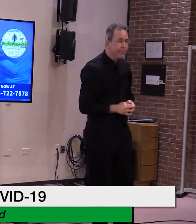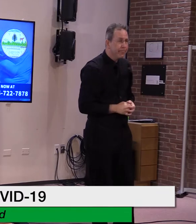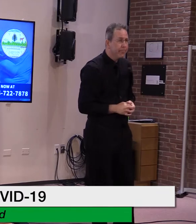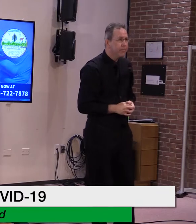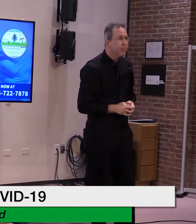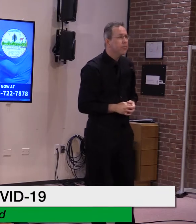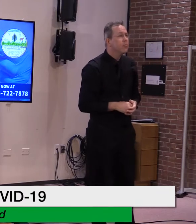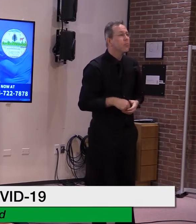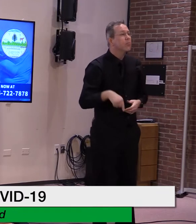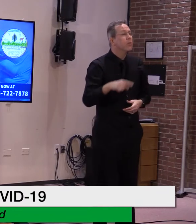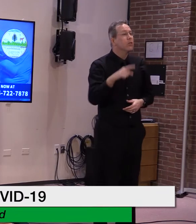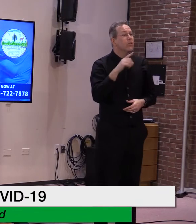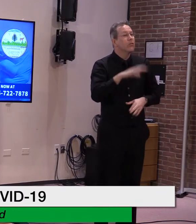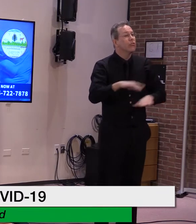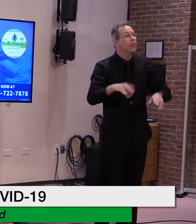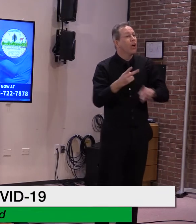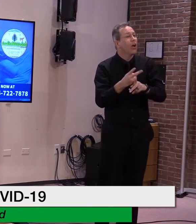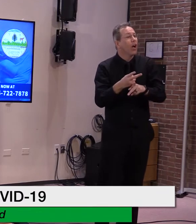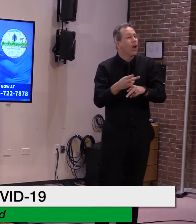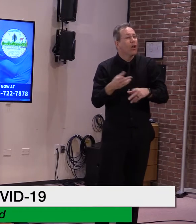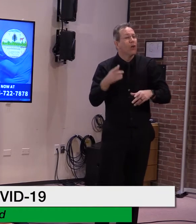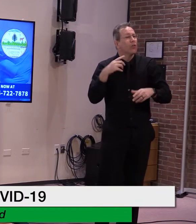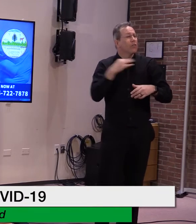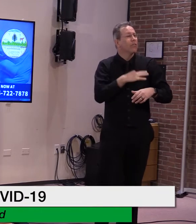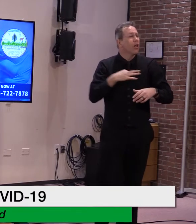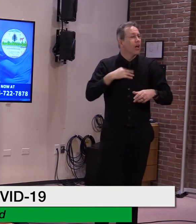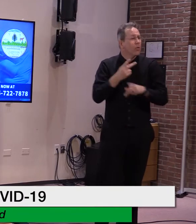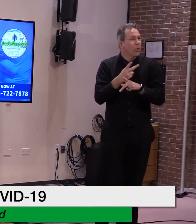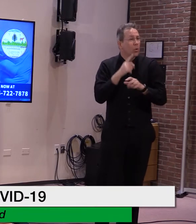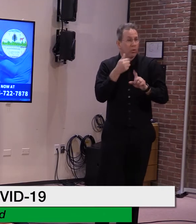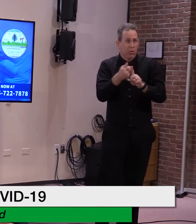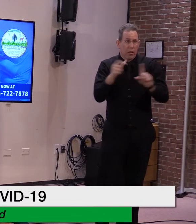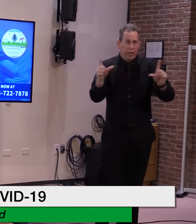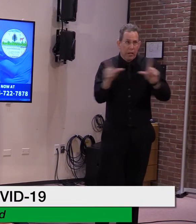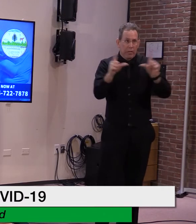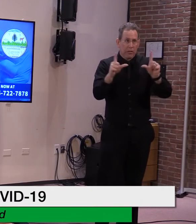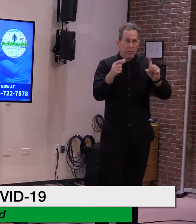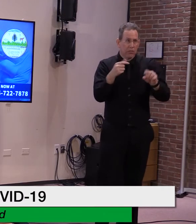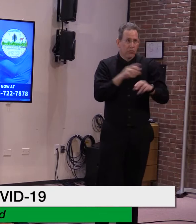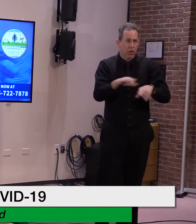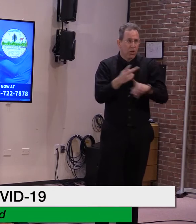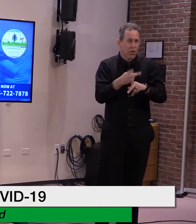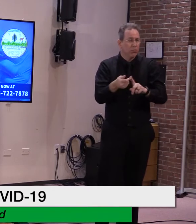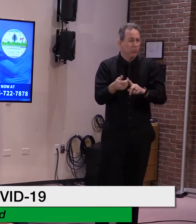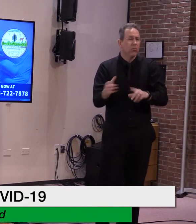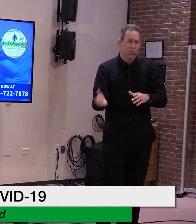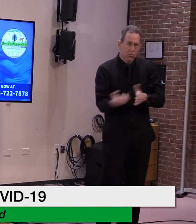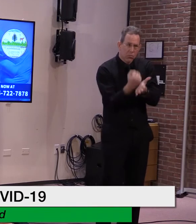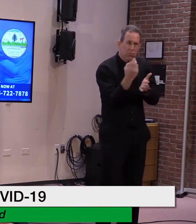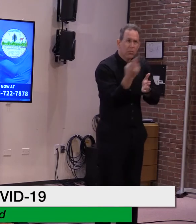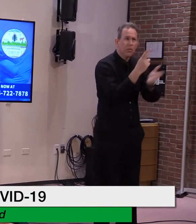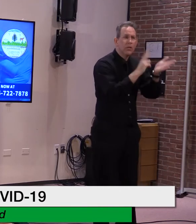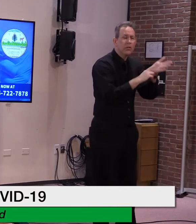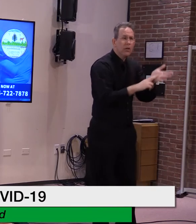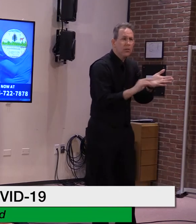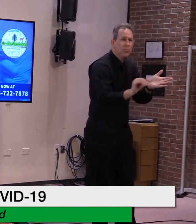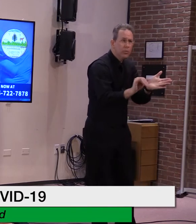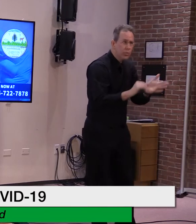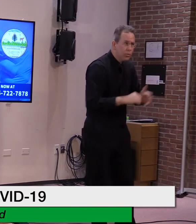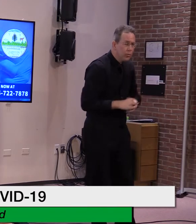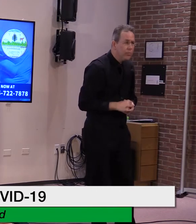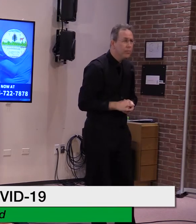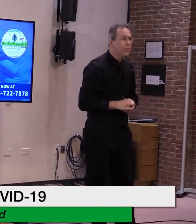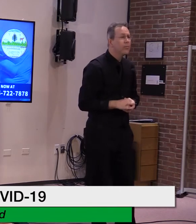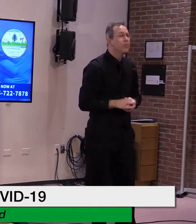Monday, March 15th, and those clinics of those clinics available to teachers and school staff will be available to